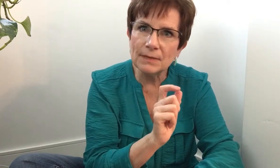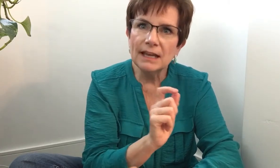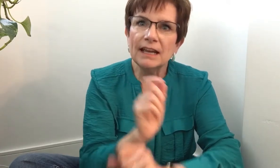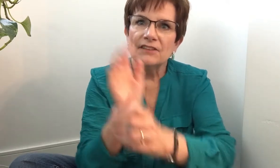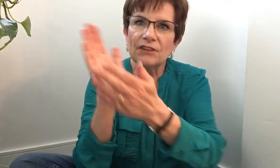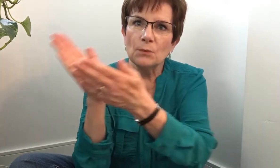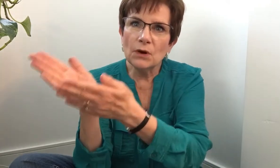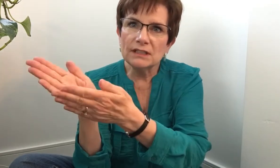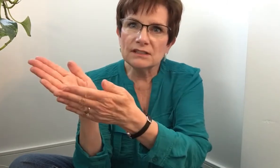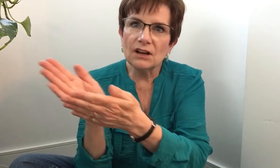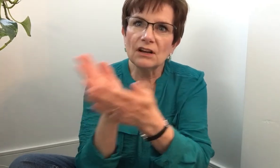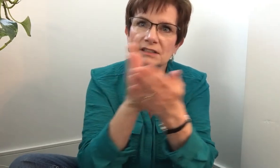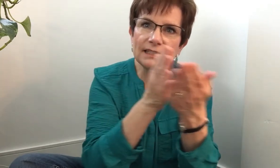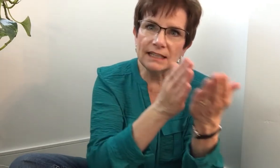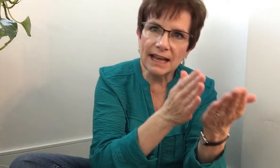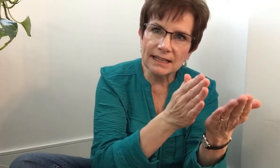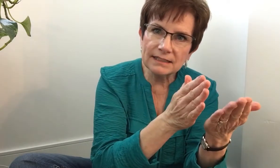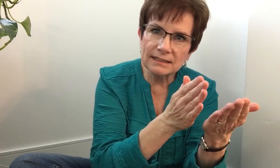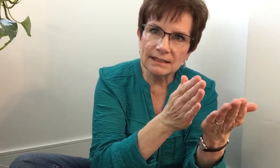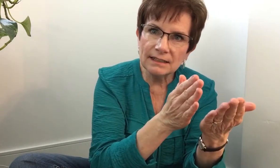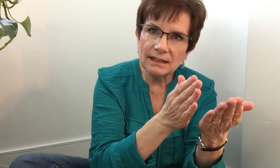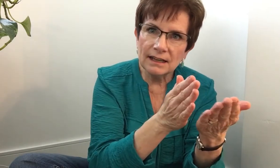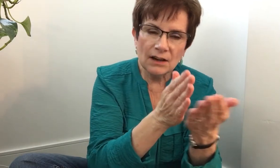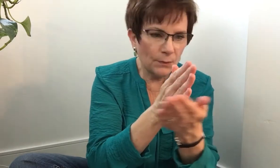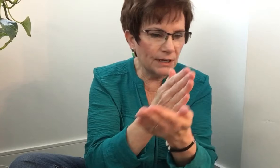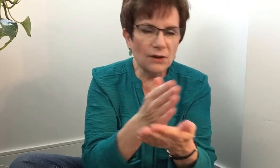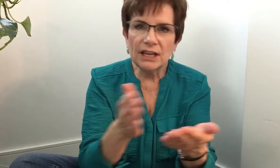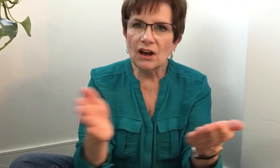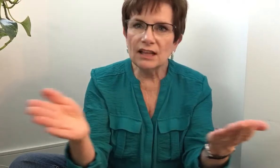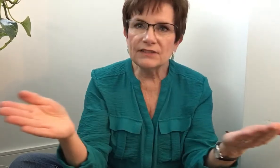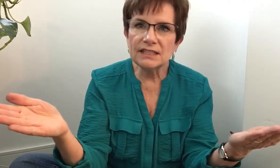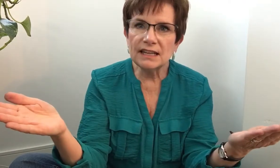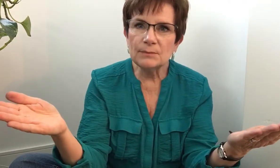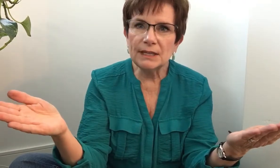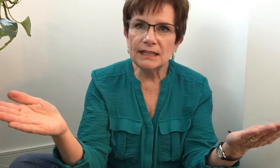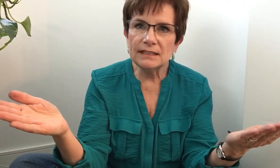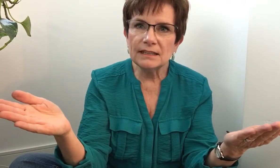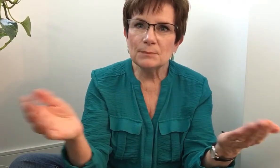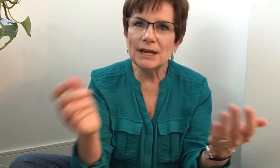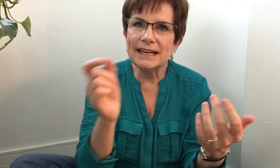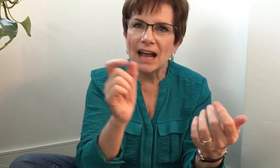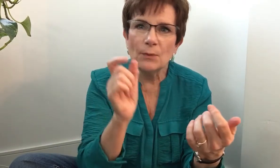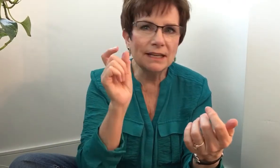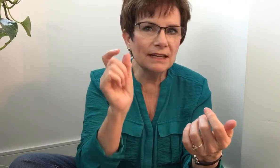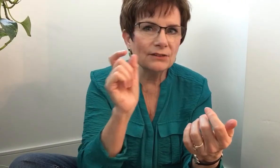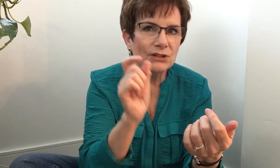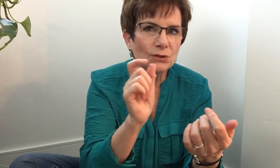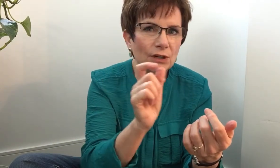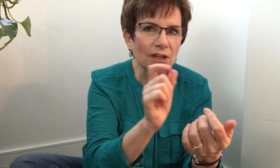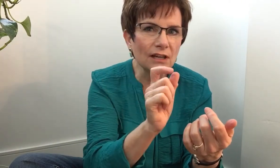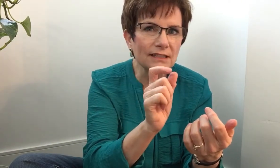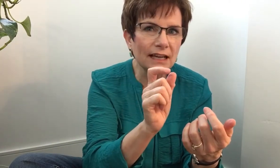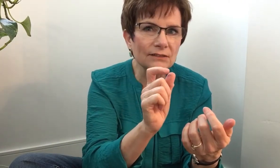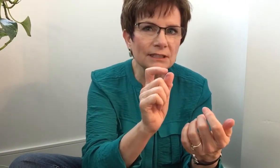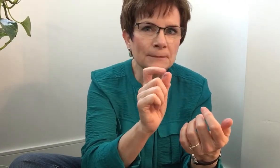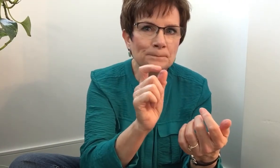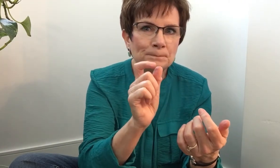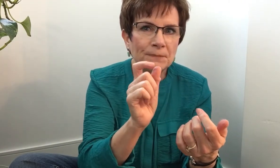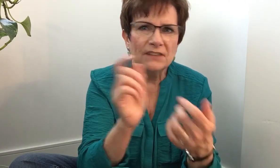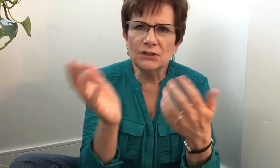from one song to the next. We know they all have a steady beat, but now we can hear the short and long sounds. Even